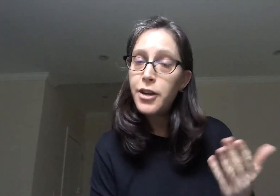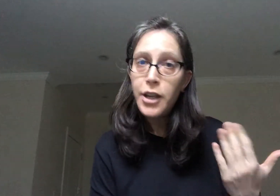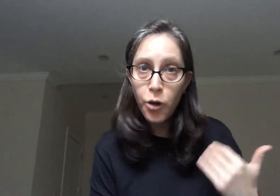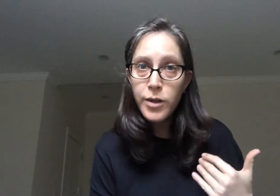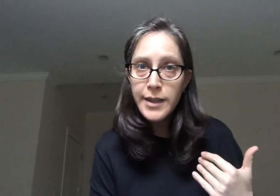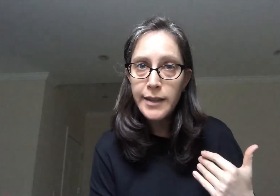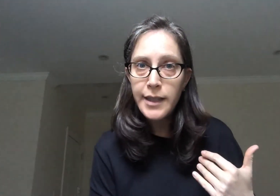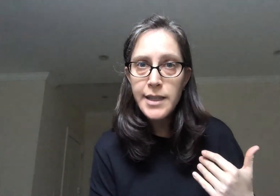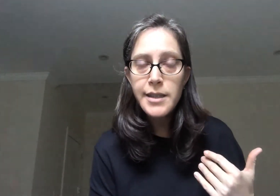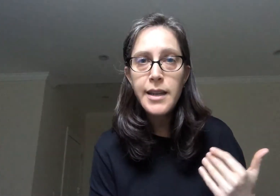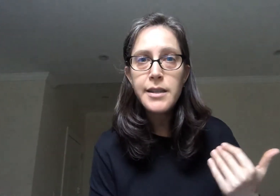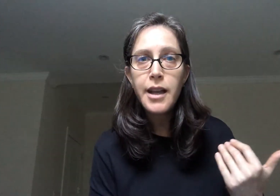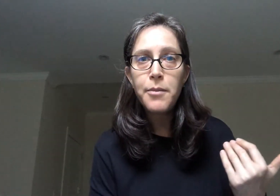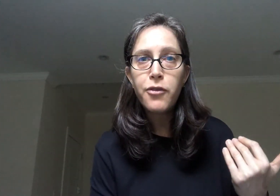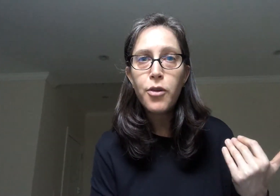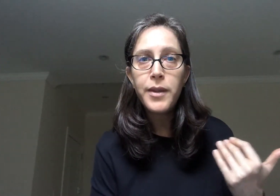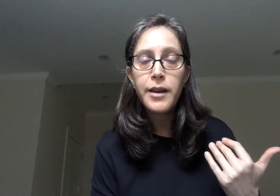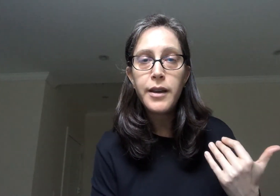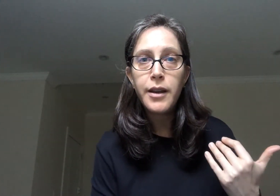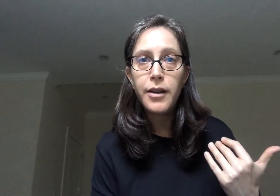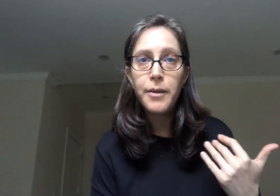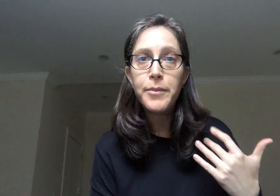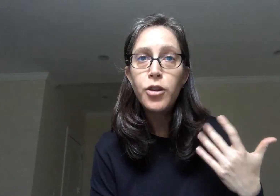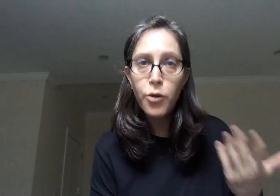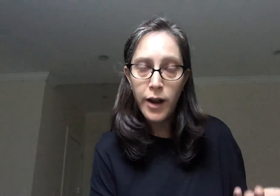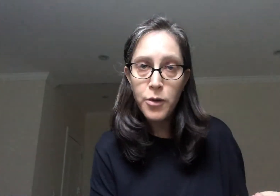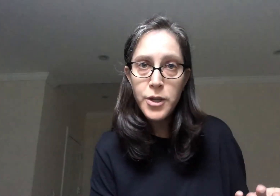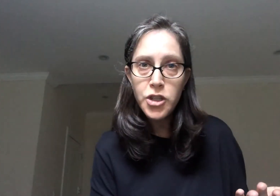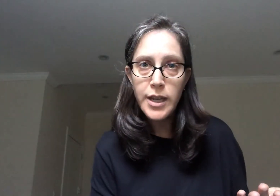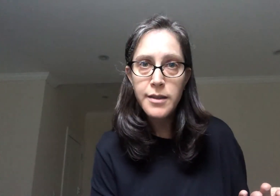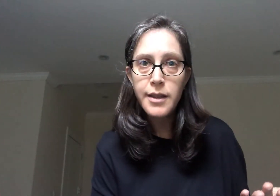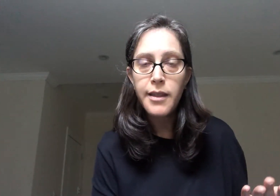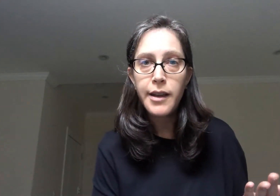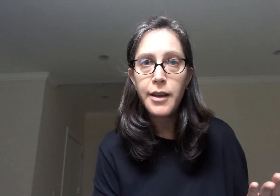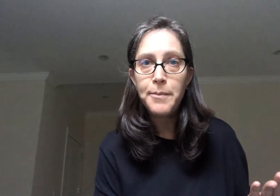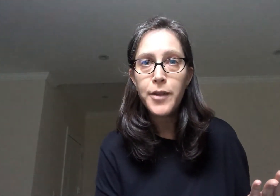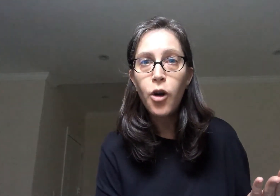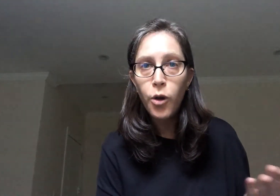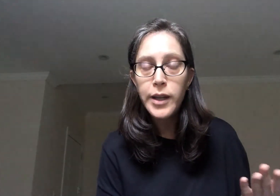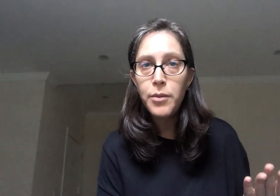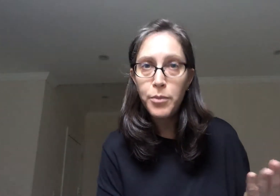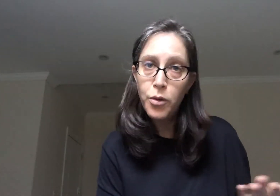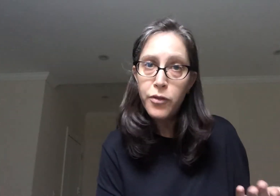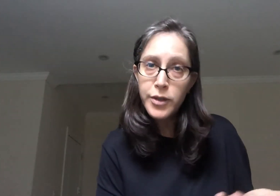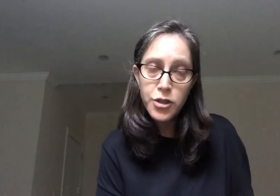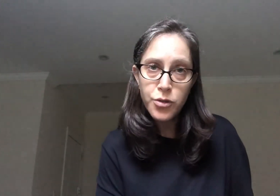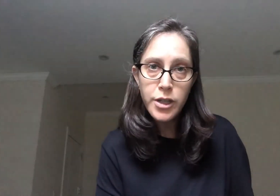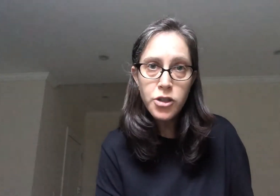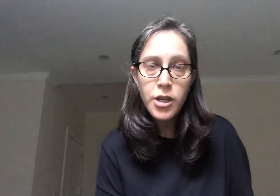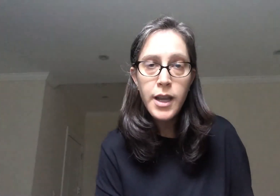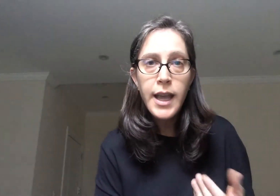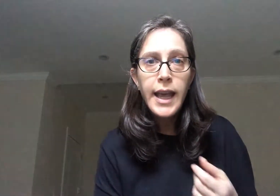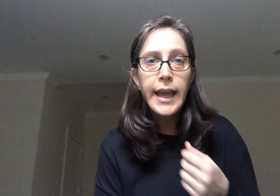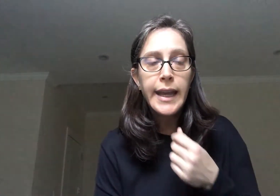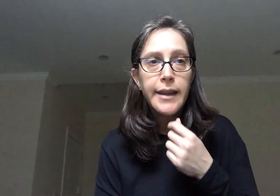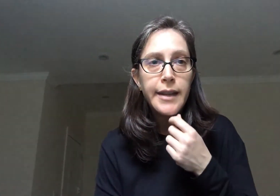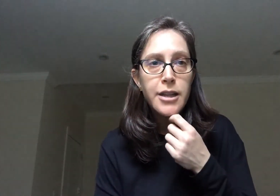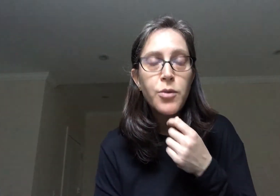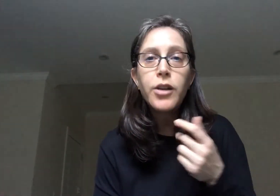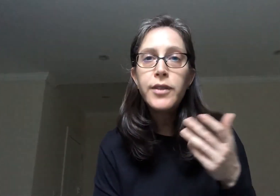a very old sentence. It's come from the Torah which is the holy book for the Jewish and it's one of